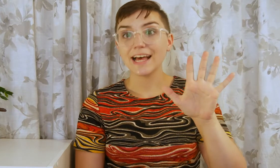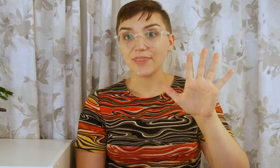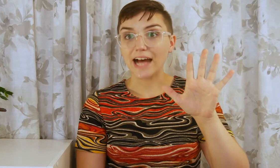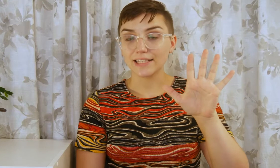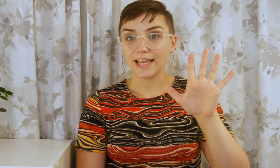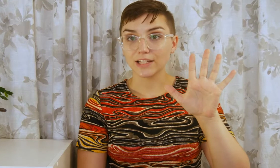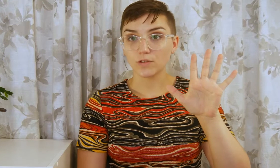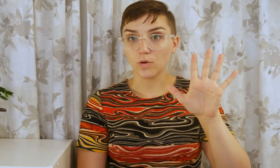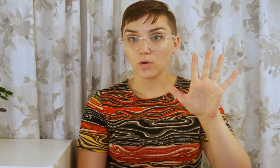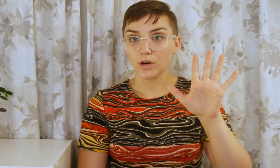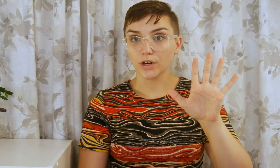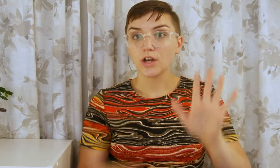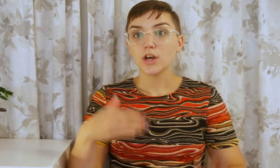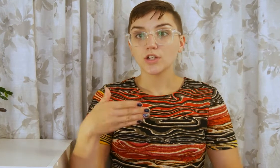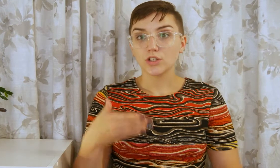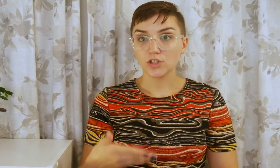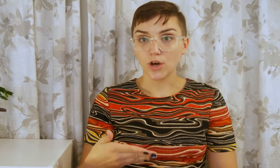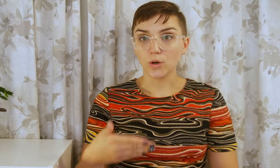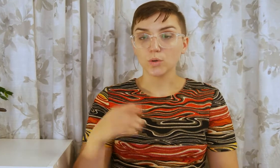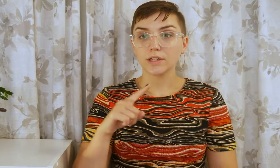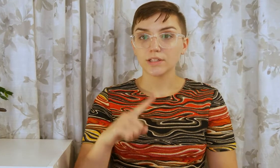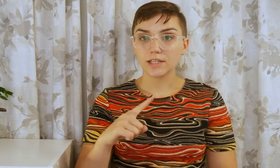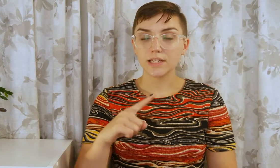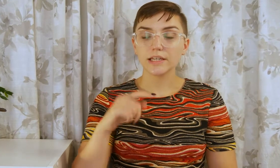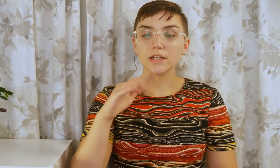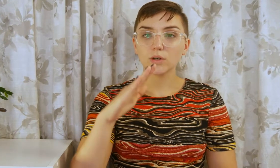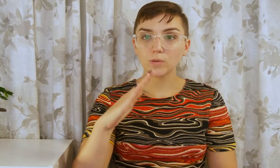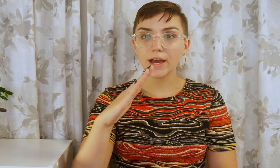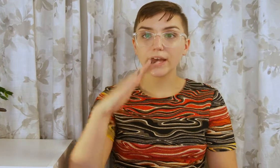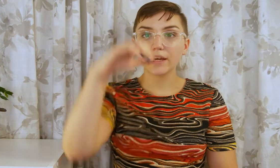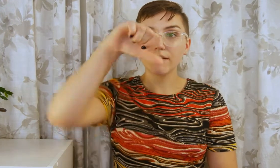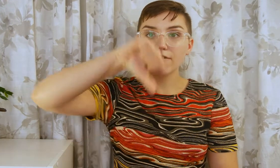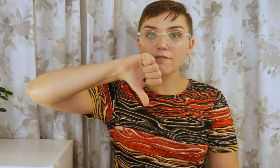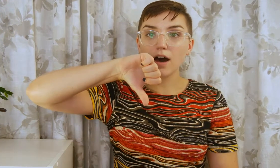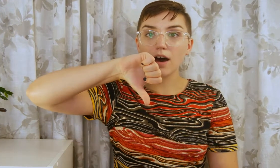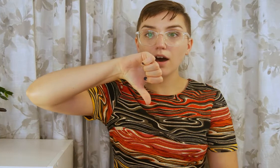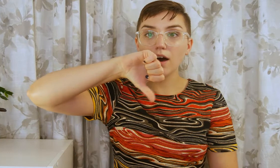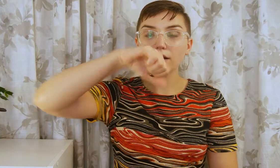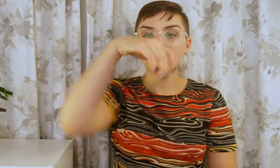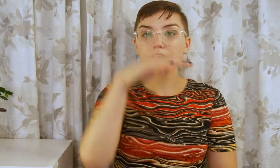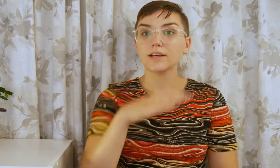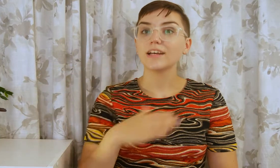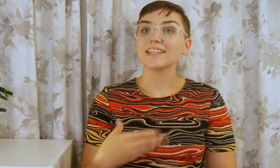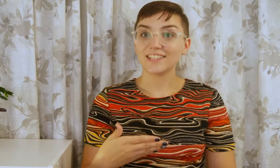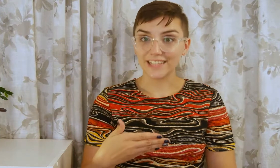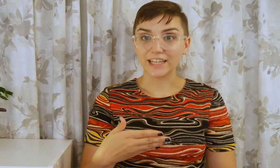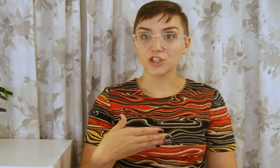that stands for SO TI RE FA. Sing and show